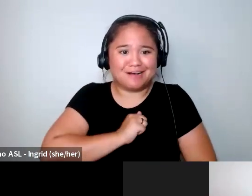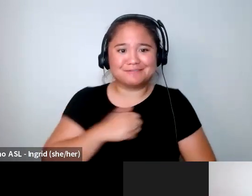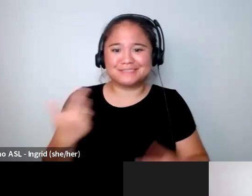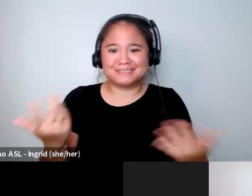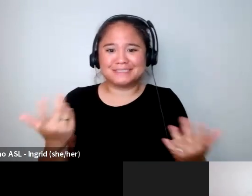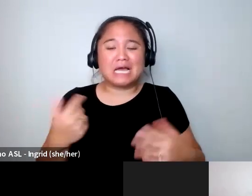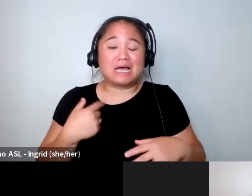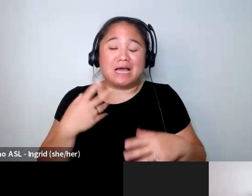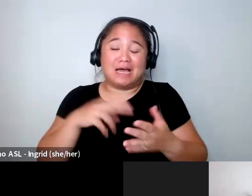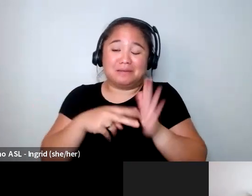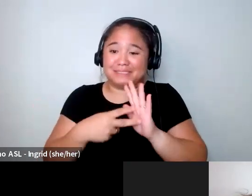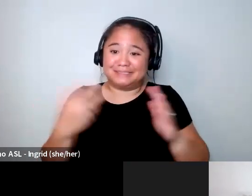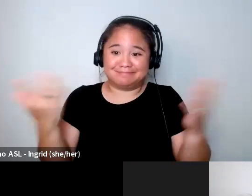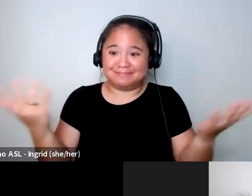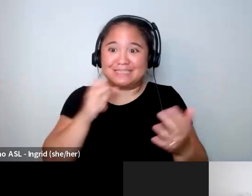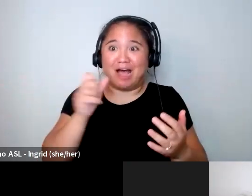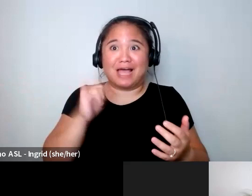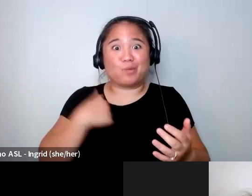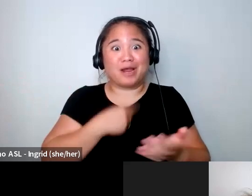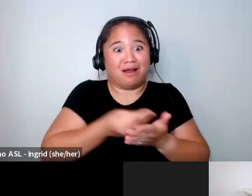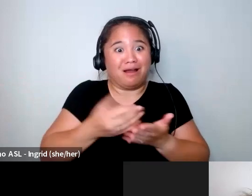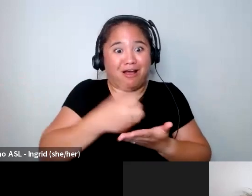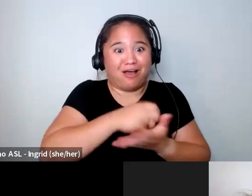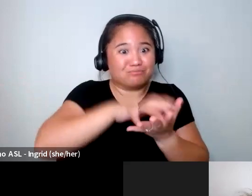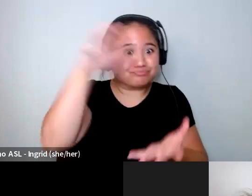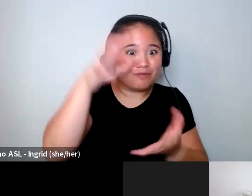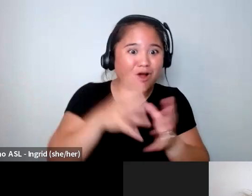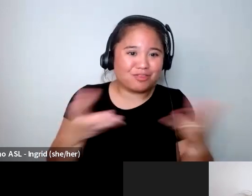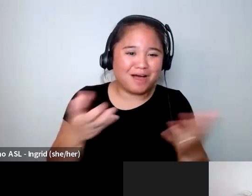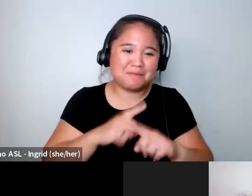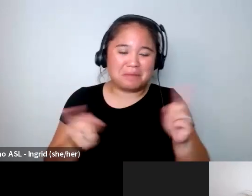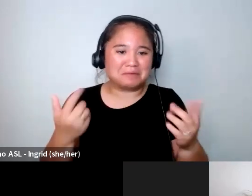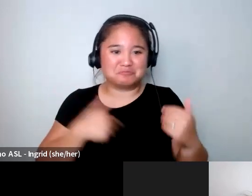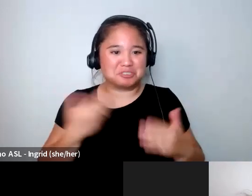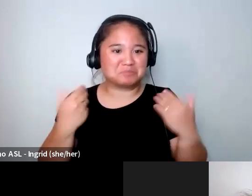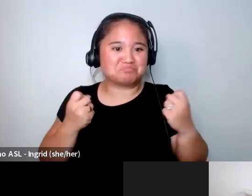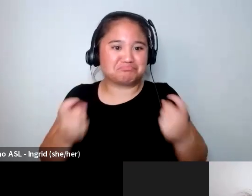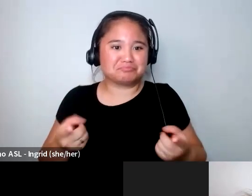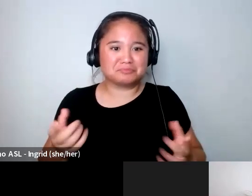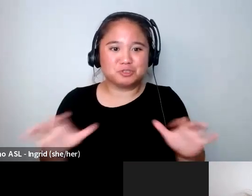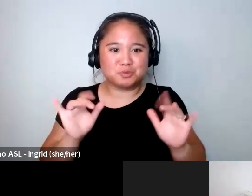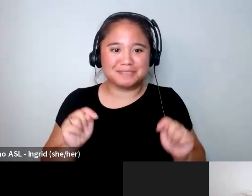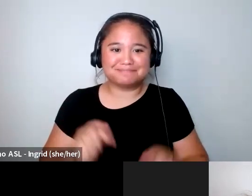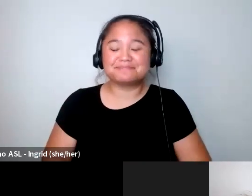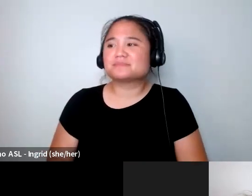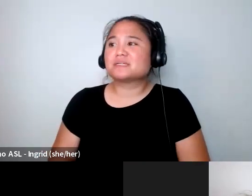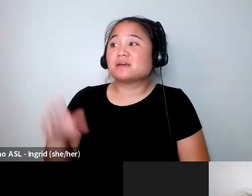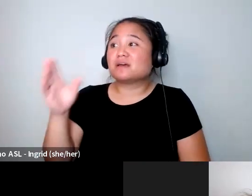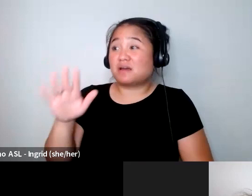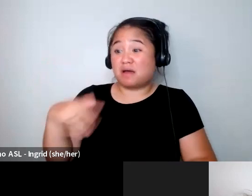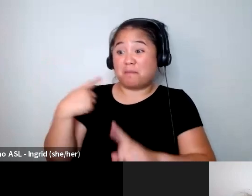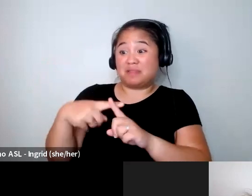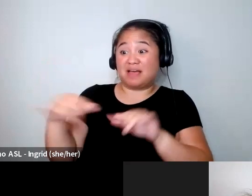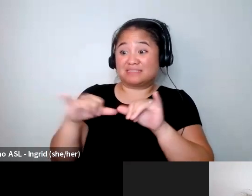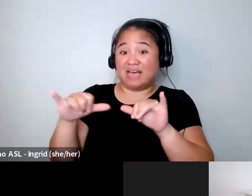massive amount of money but you know what i'm saying like you know the plus size clothing sector is now worth